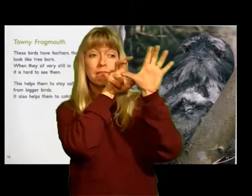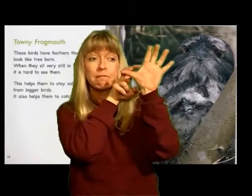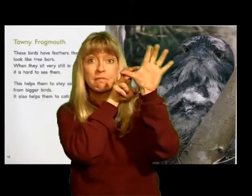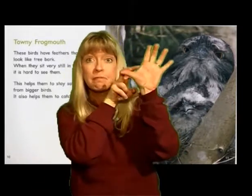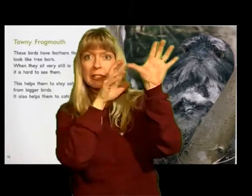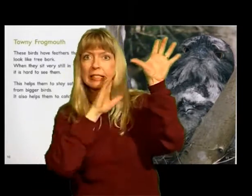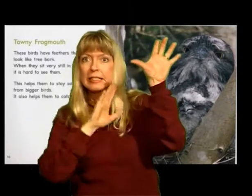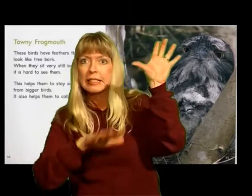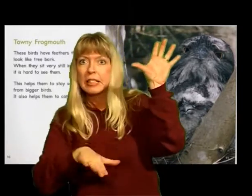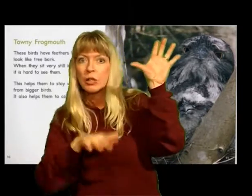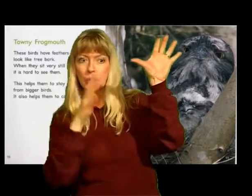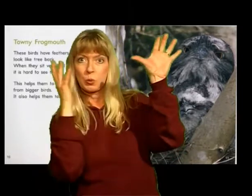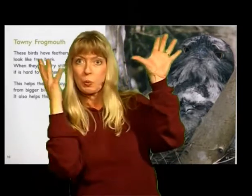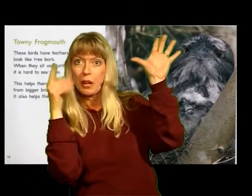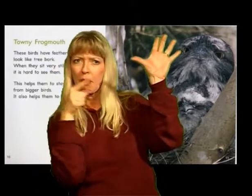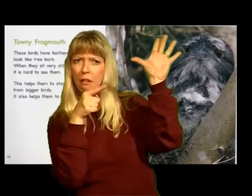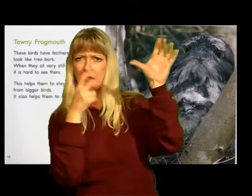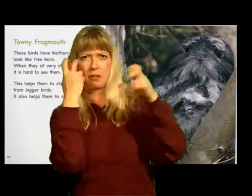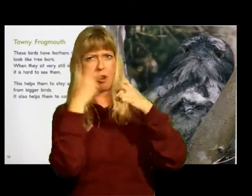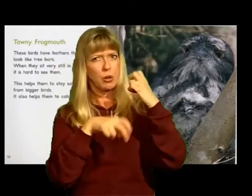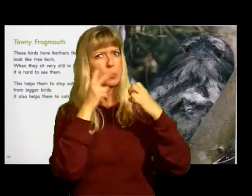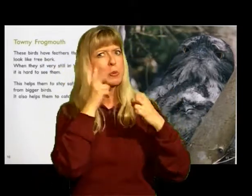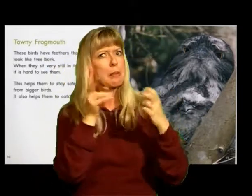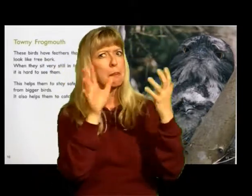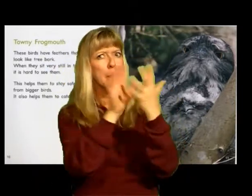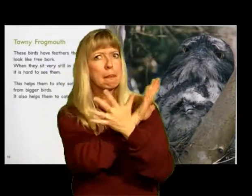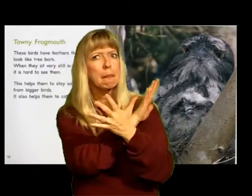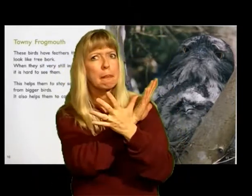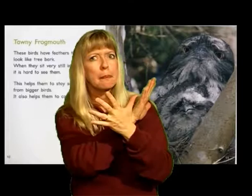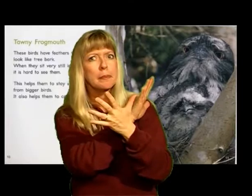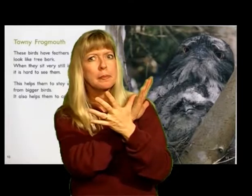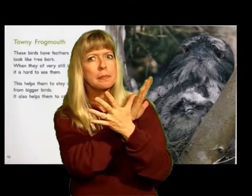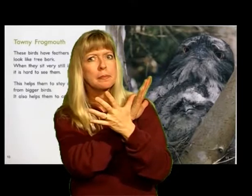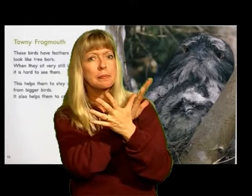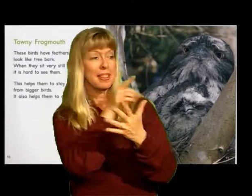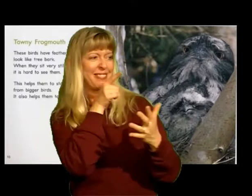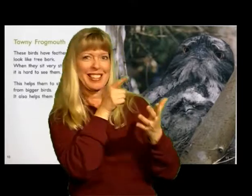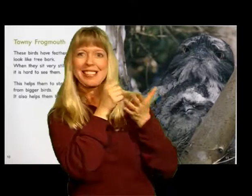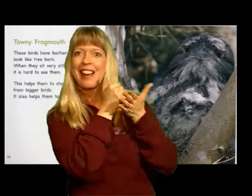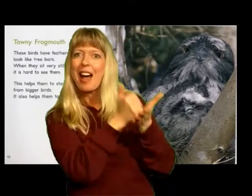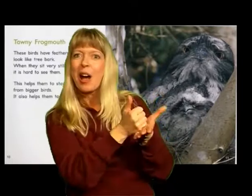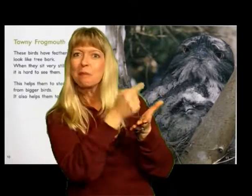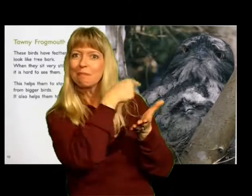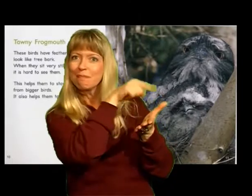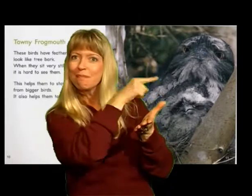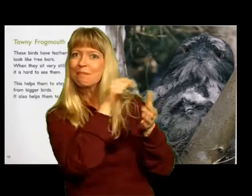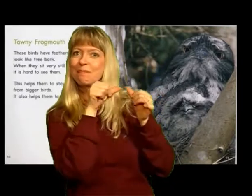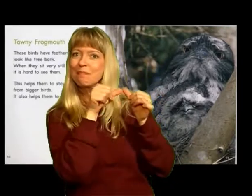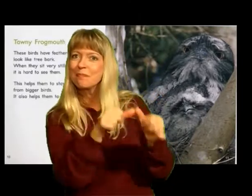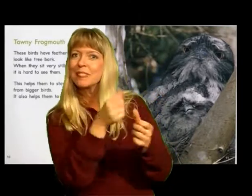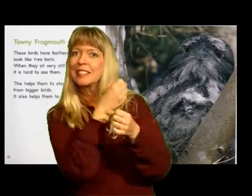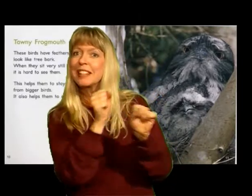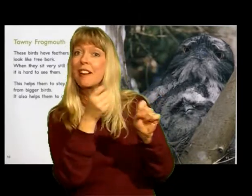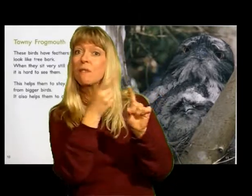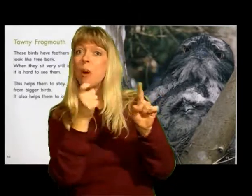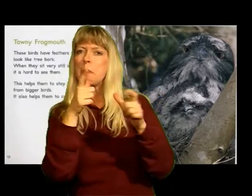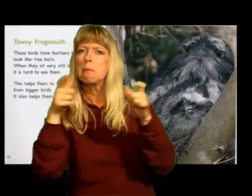When they sit very still in trees It is hard to see them This helps them stay